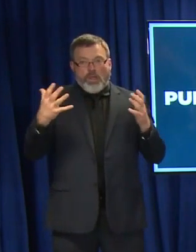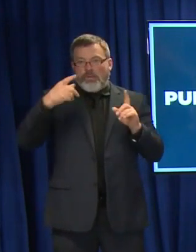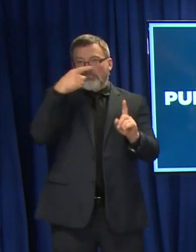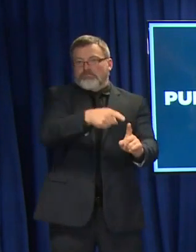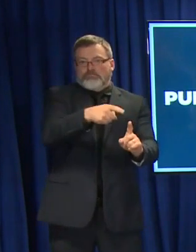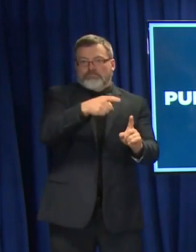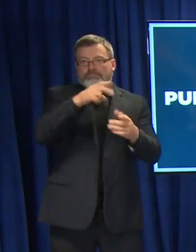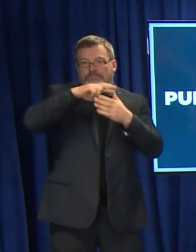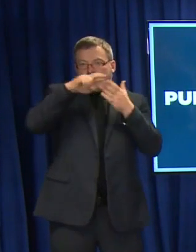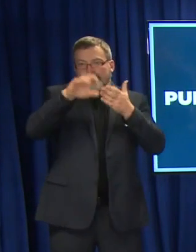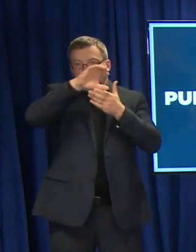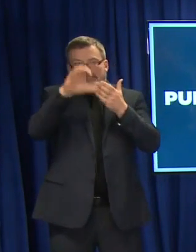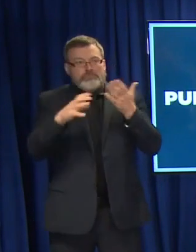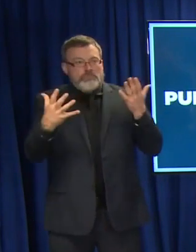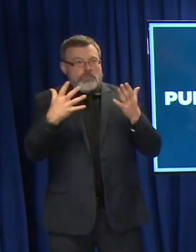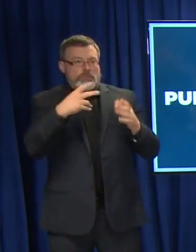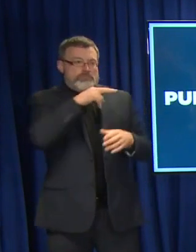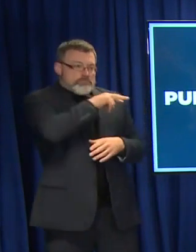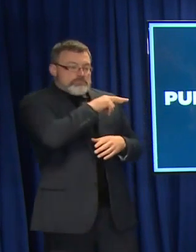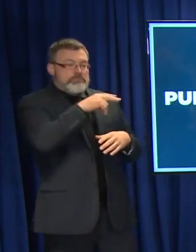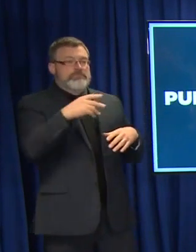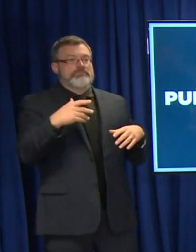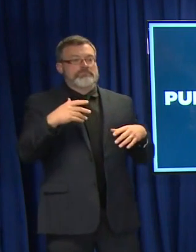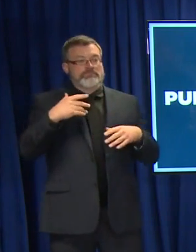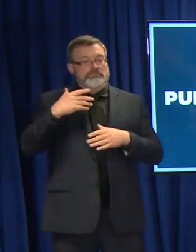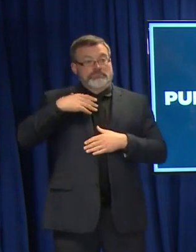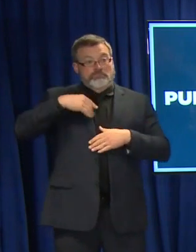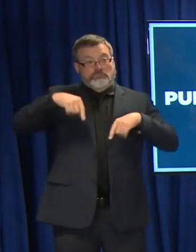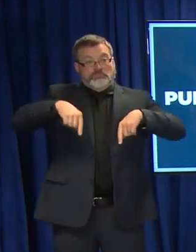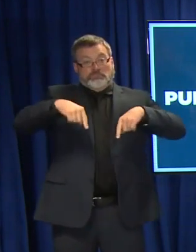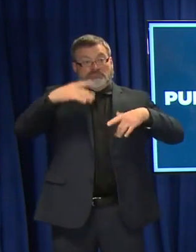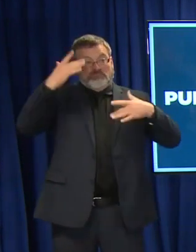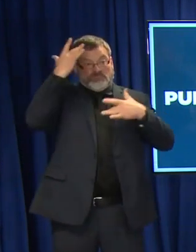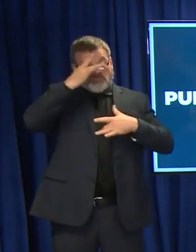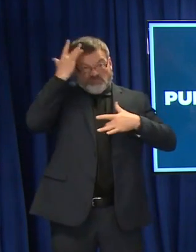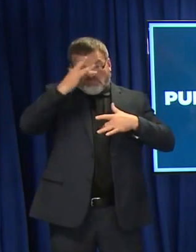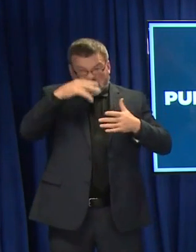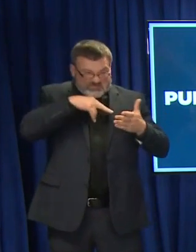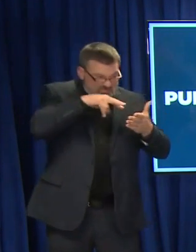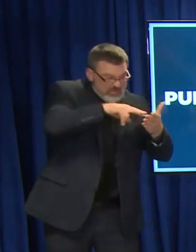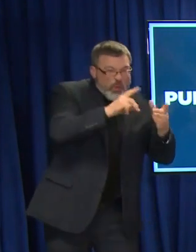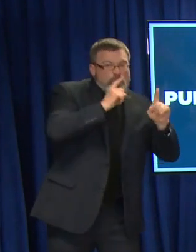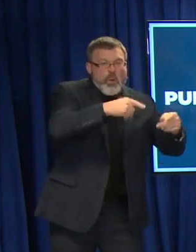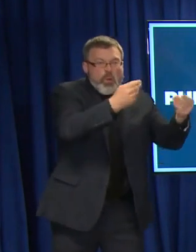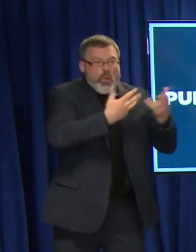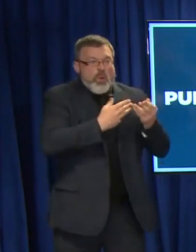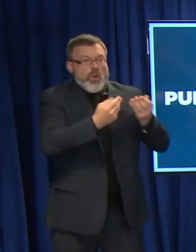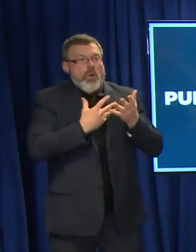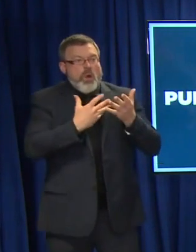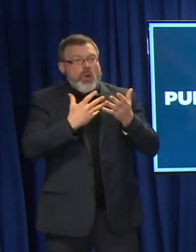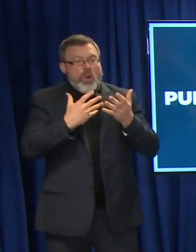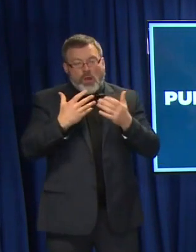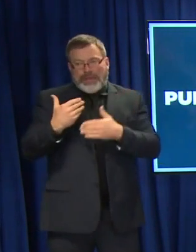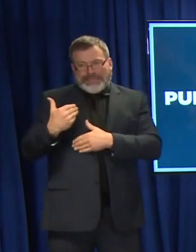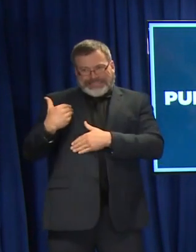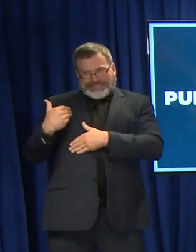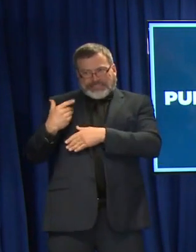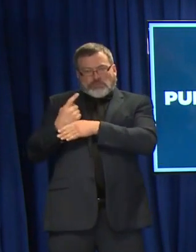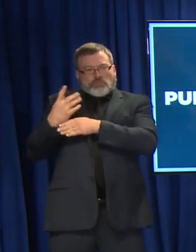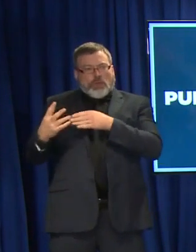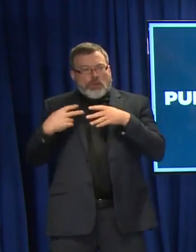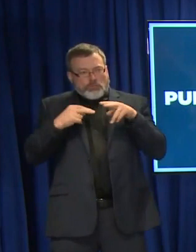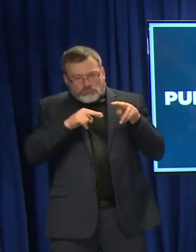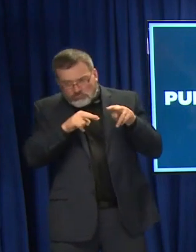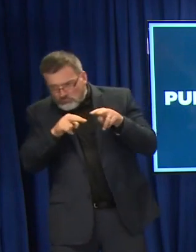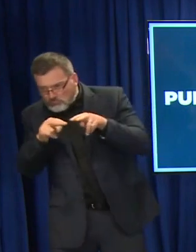have heard or are aware our infectious disease reporting surveillance system was down over the weekend and so we're still in the process of getting